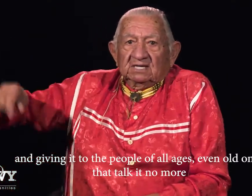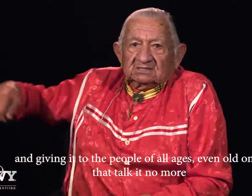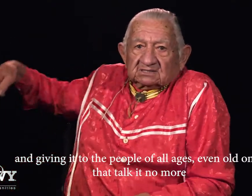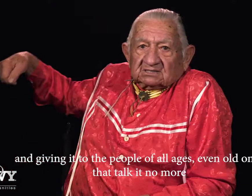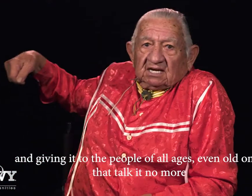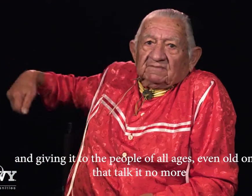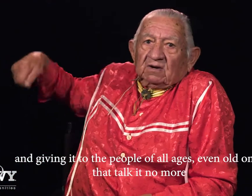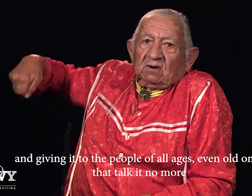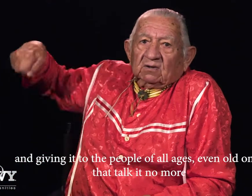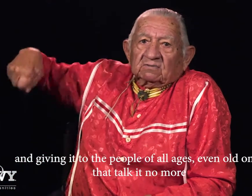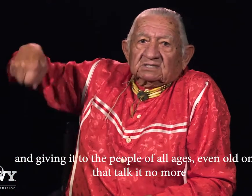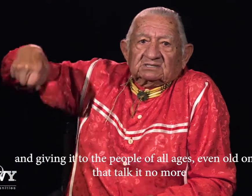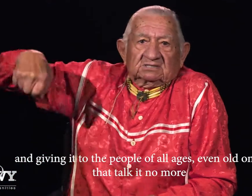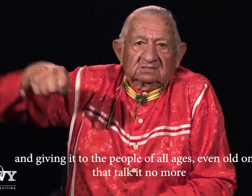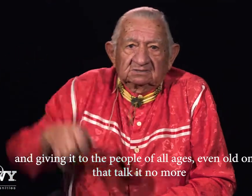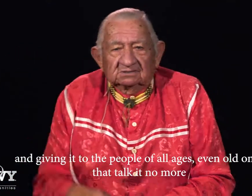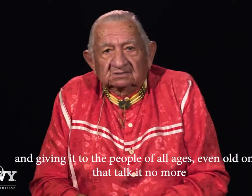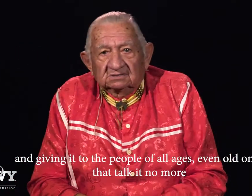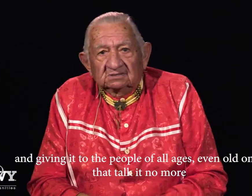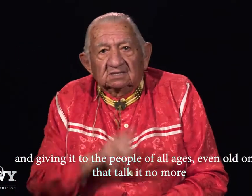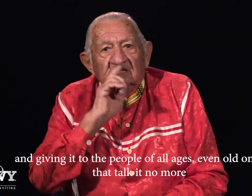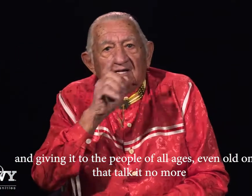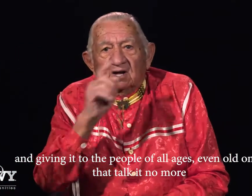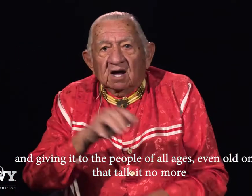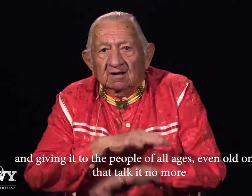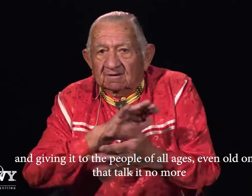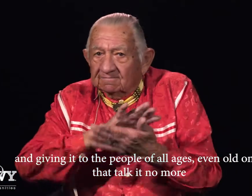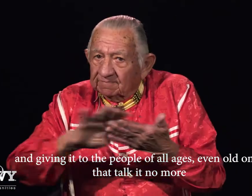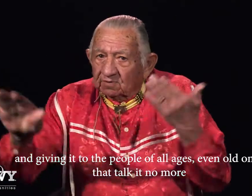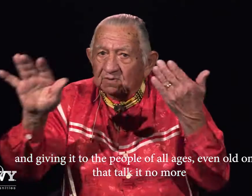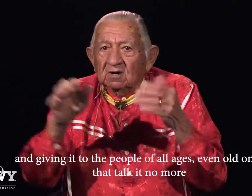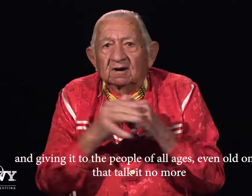ages even old ones that talk it no more